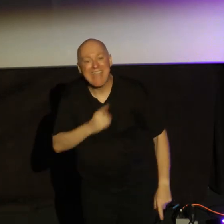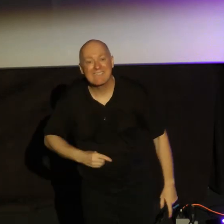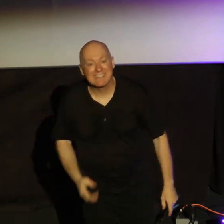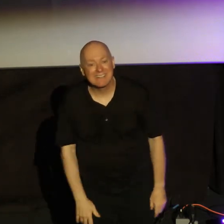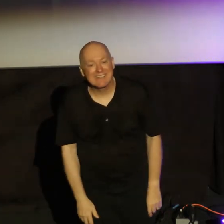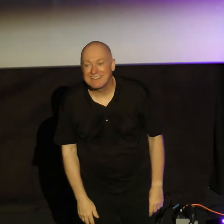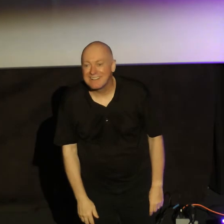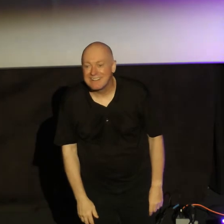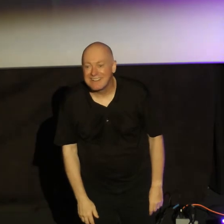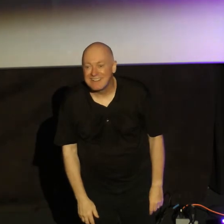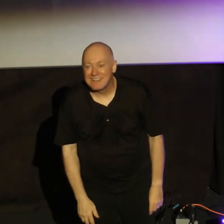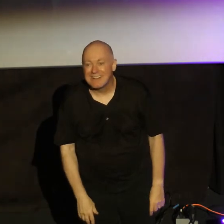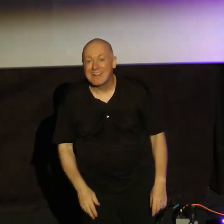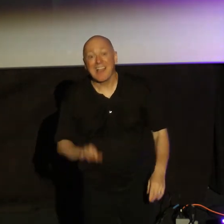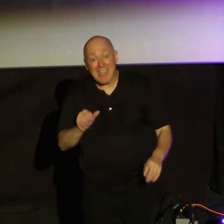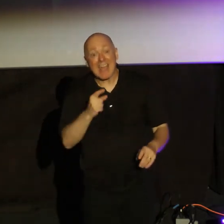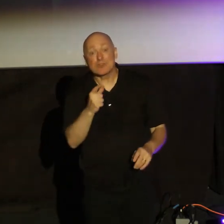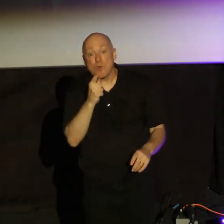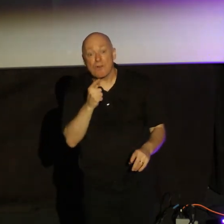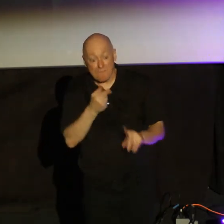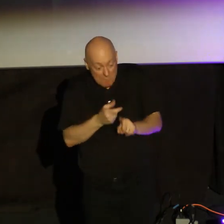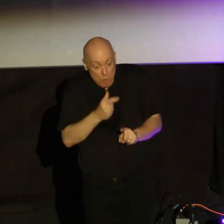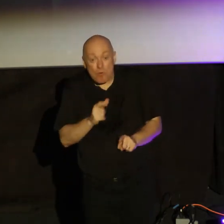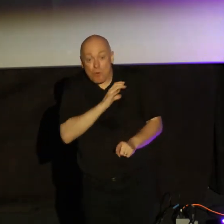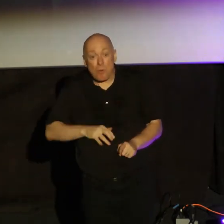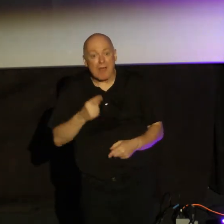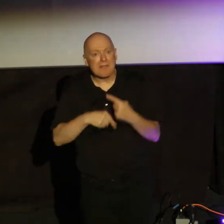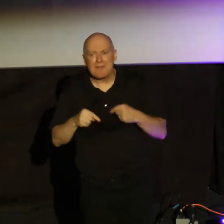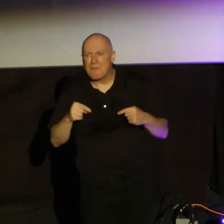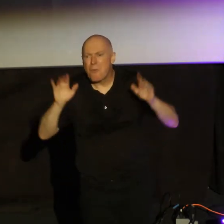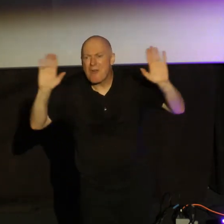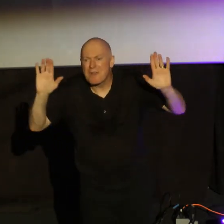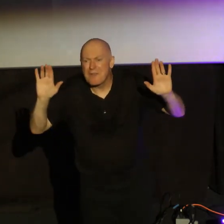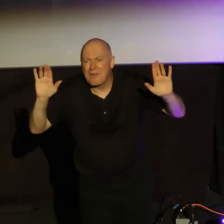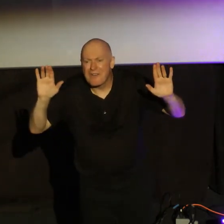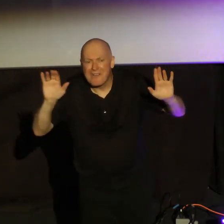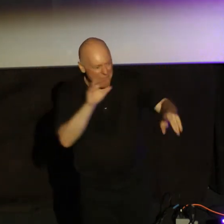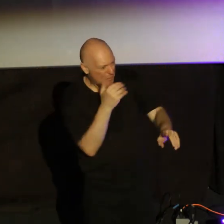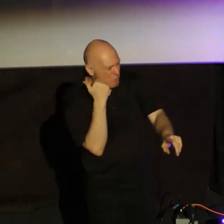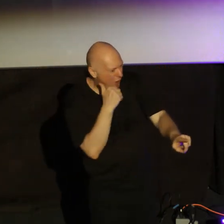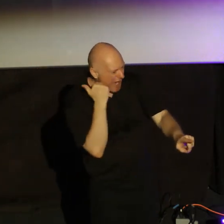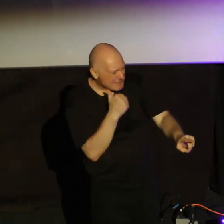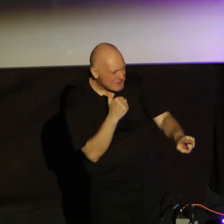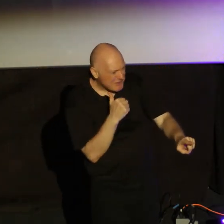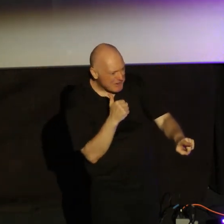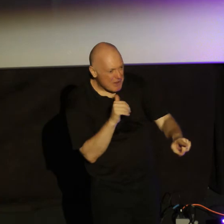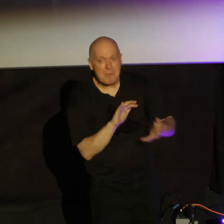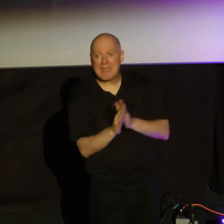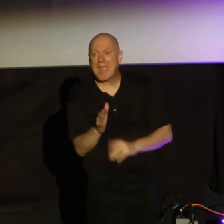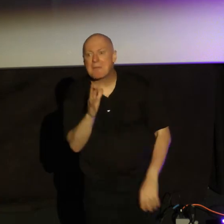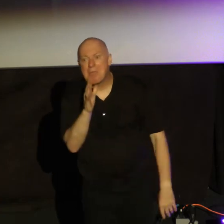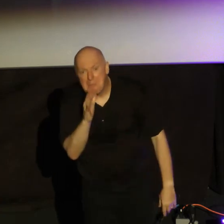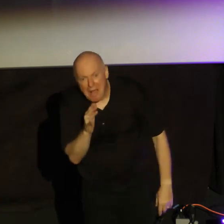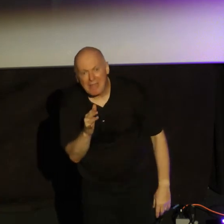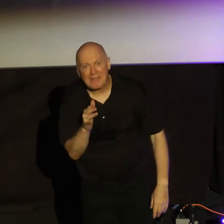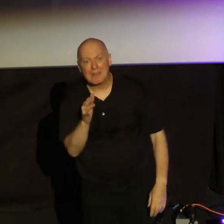from whom Christ comes. Isn't that incredible? Amen. Rahab the prostitute. Rahab's